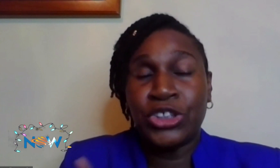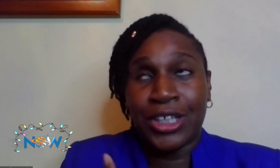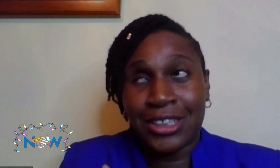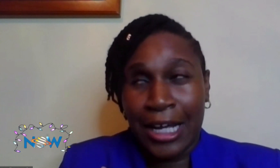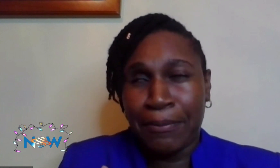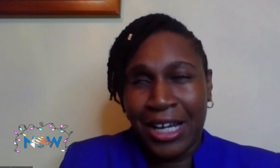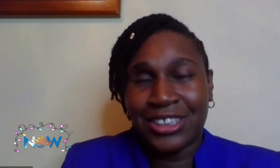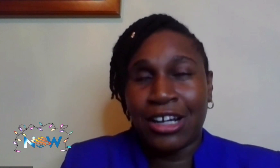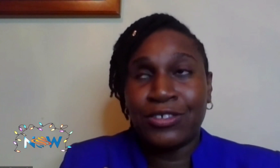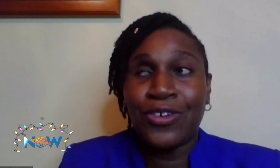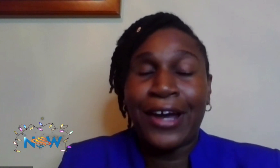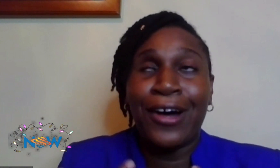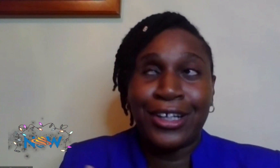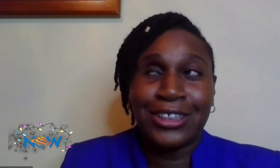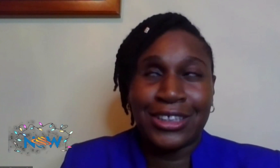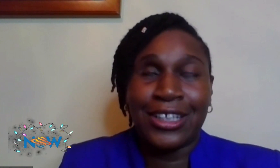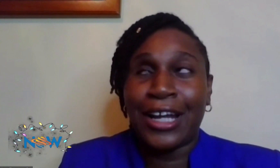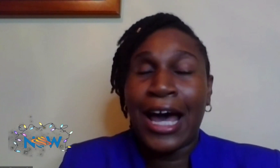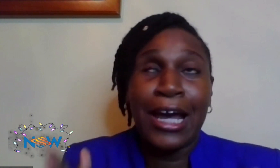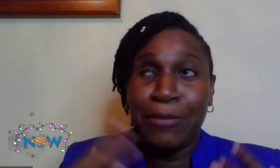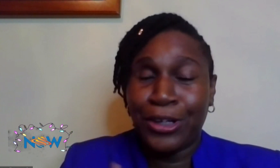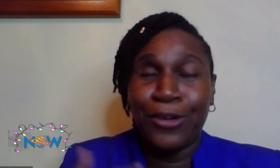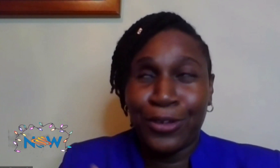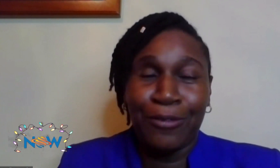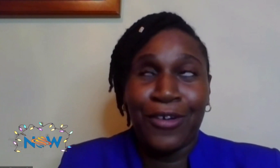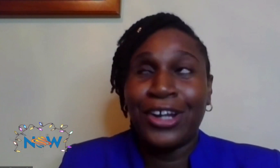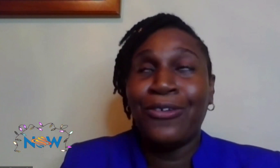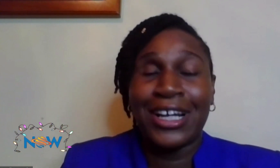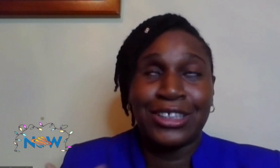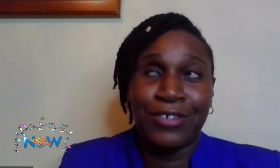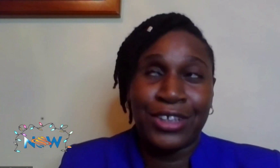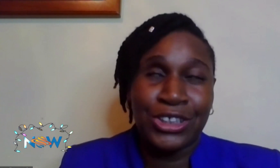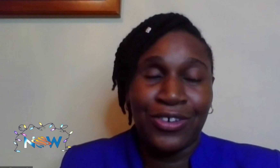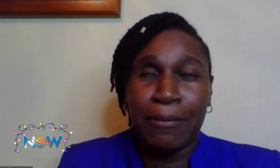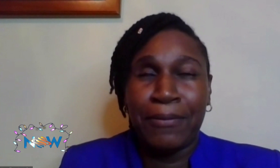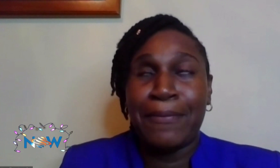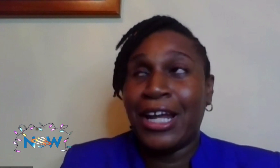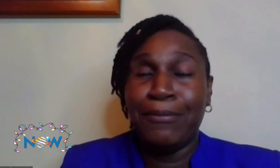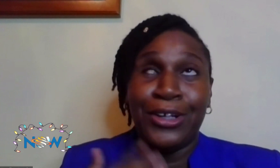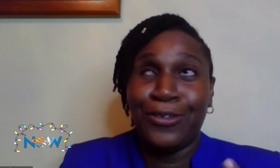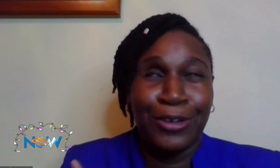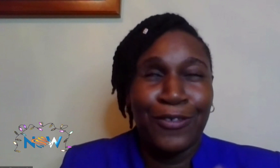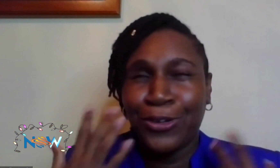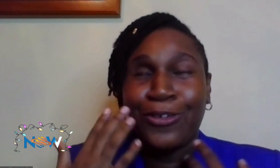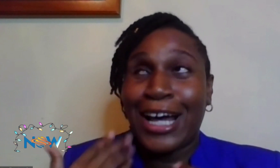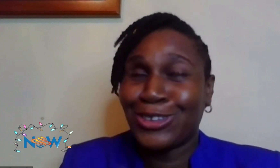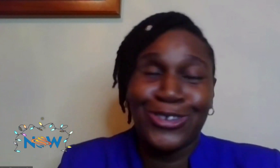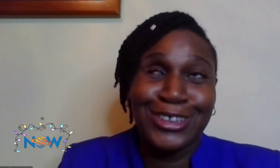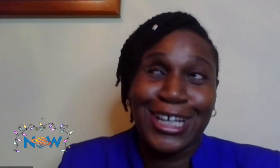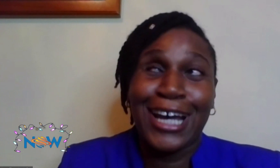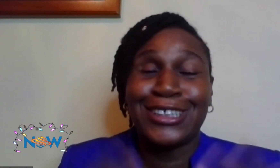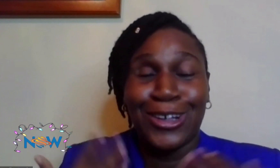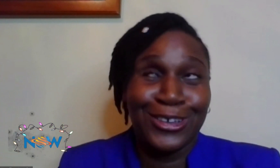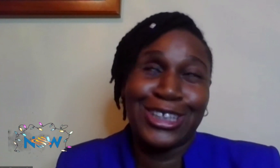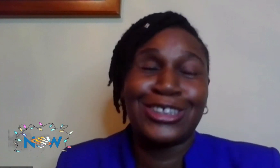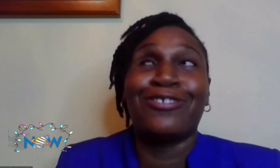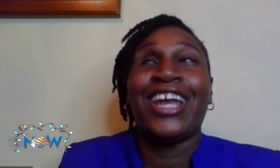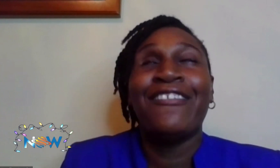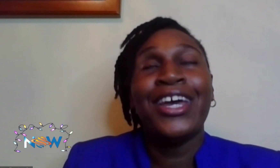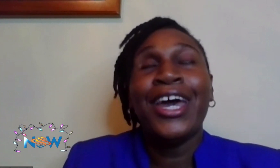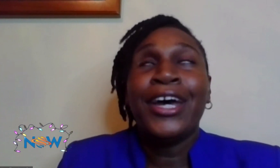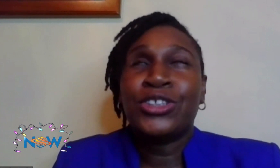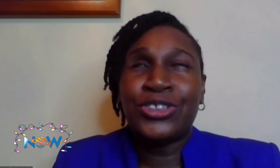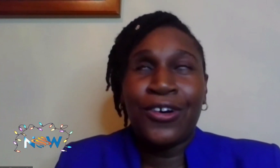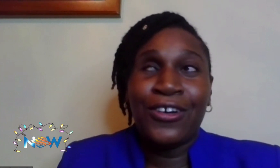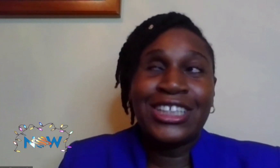persons who are just like myself. So I understood that I am not the only one who has a visual impairment. I'm not the only one who has cross eyes and look this